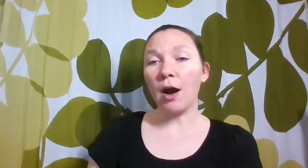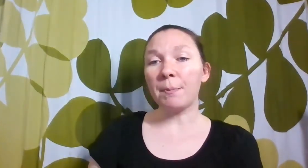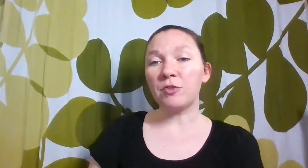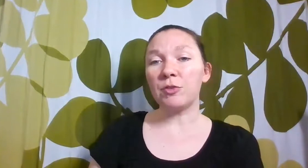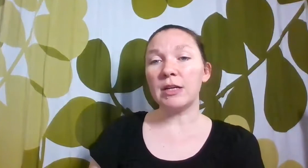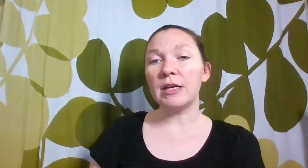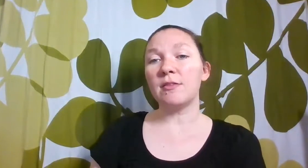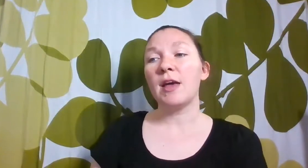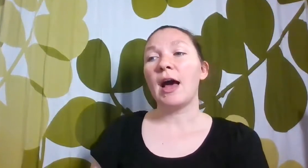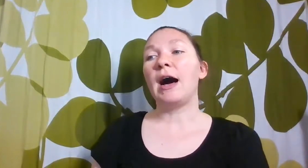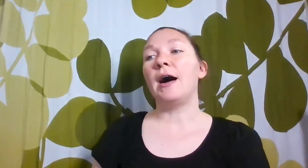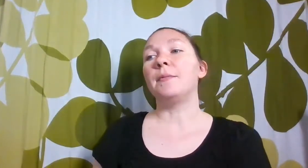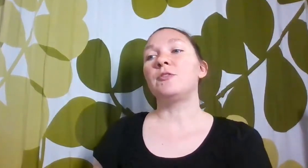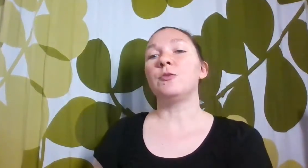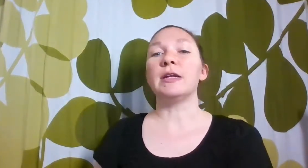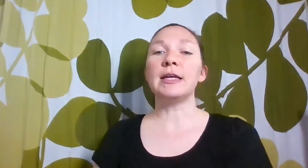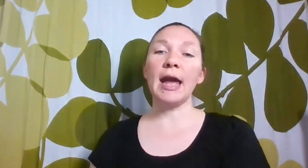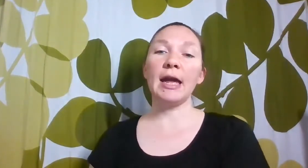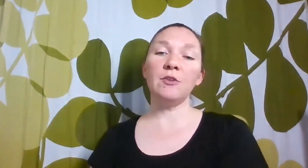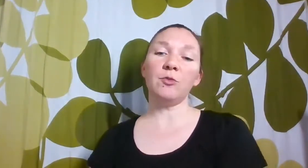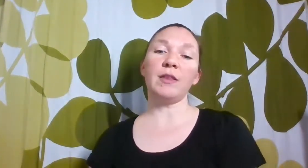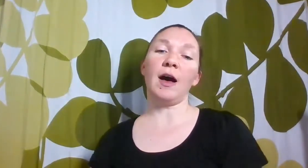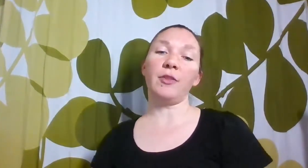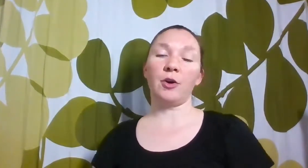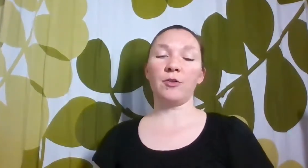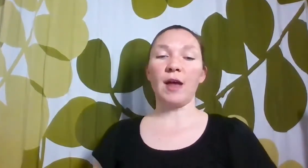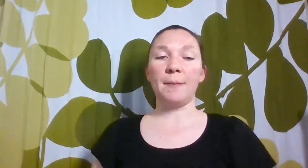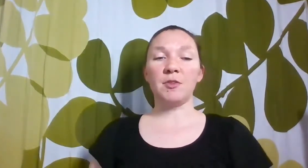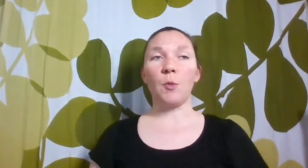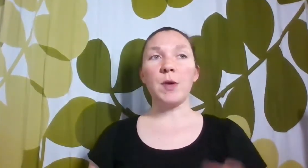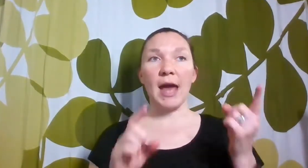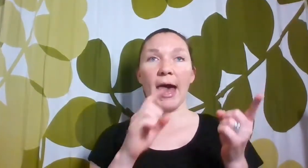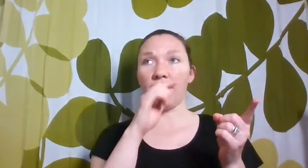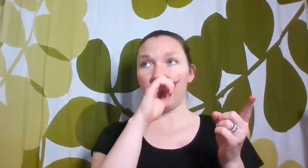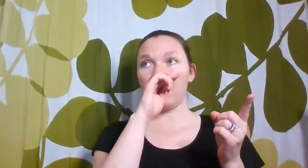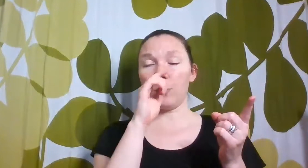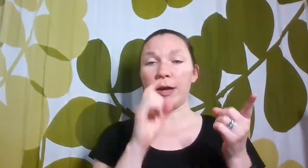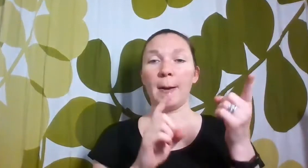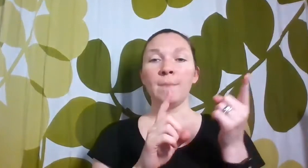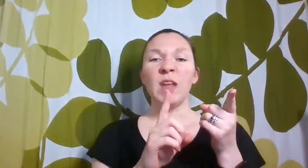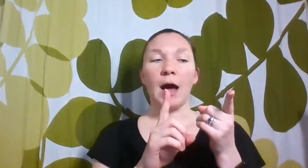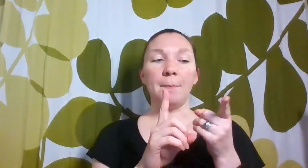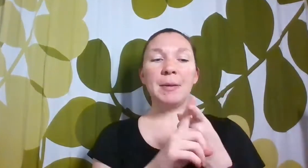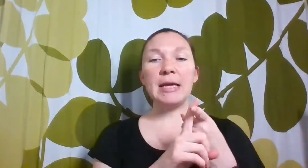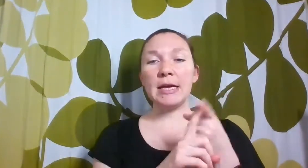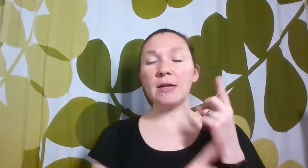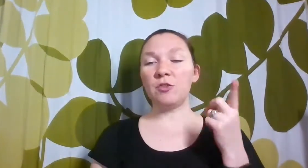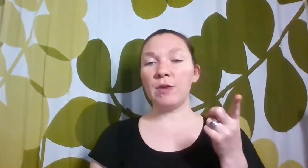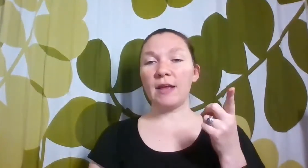opportunities to engage with others. So we have been doing PE two days